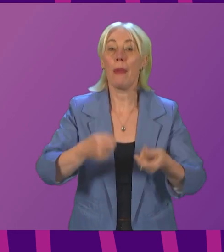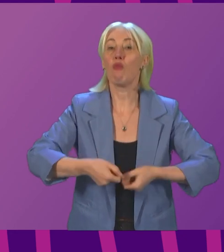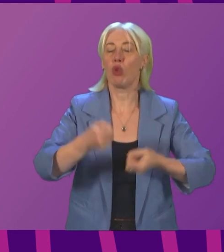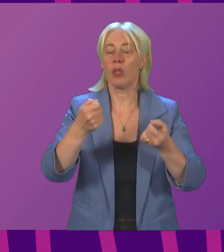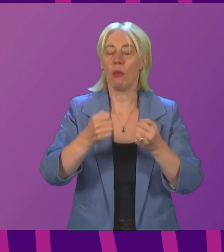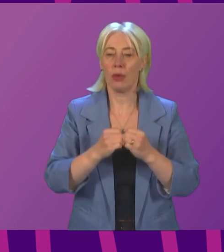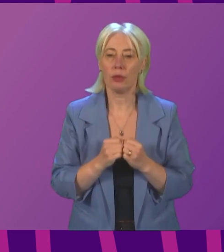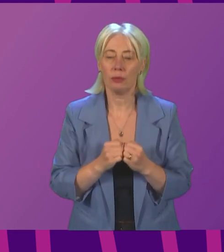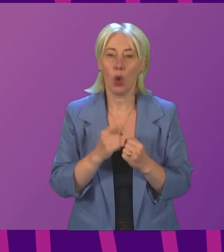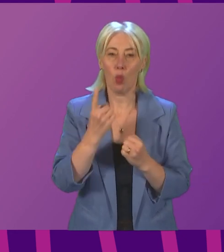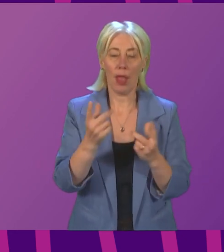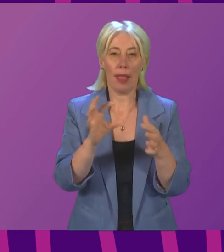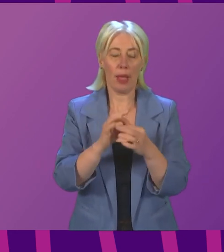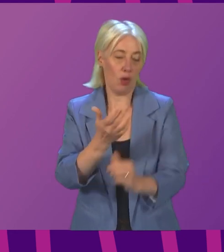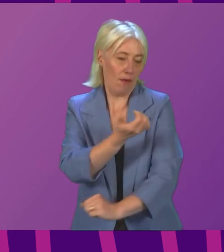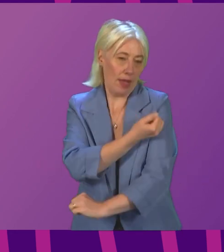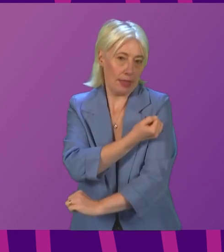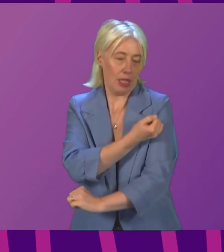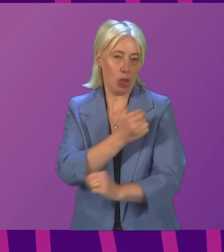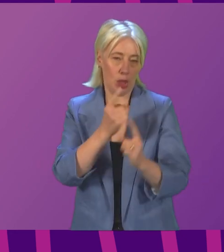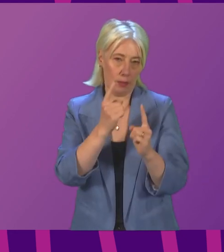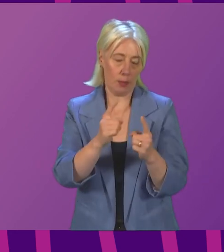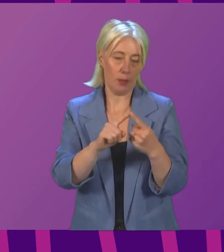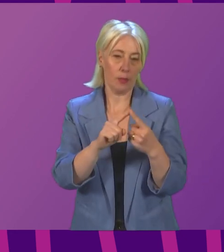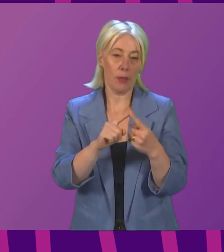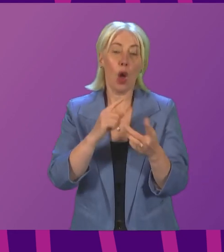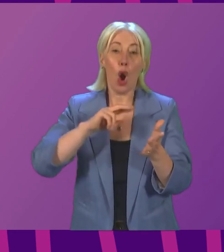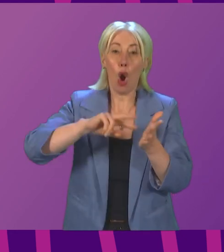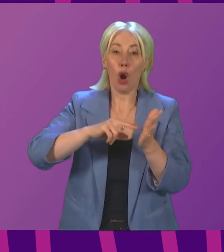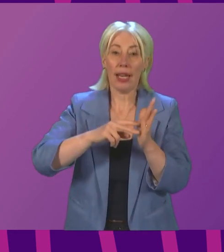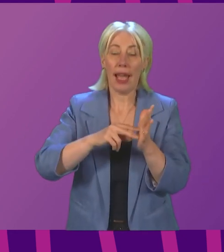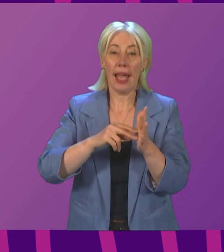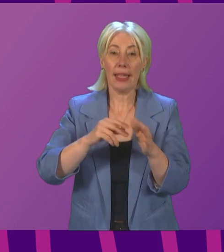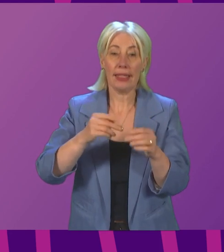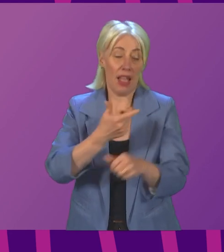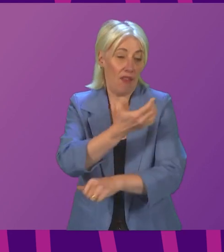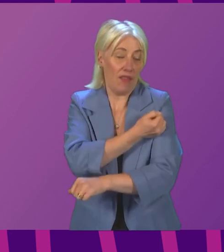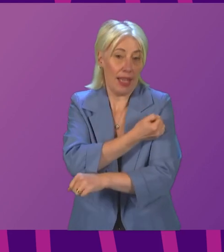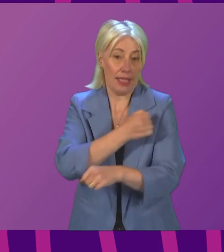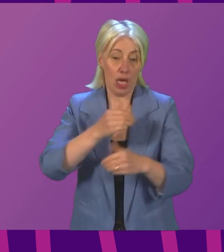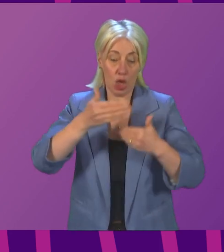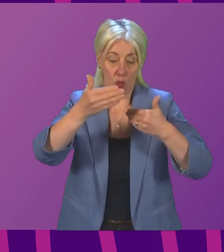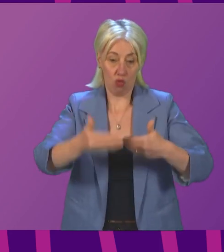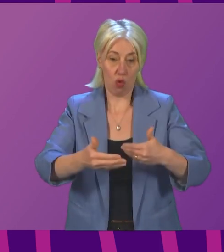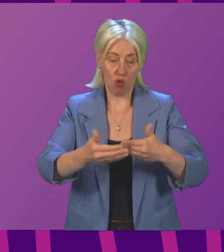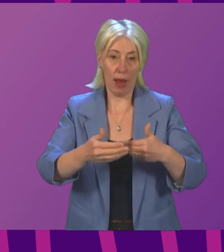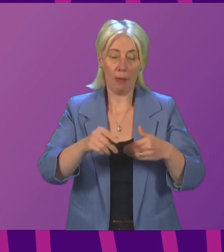in particular, one on vaccination. We are organising the vaccination programme in this phase in the way that makes best